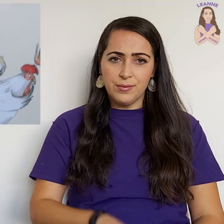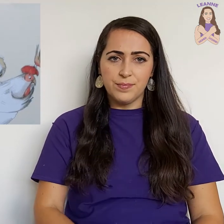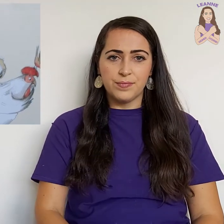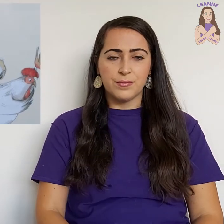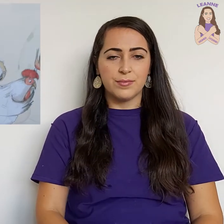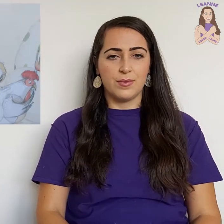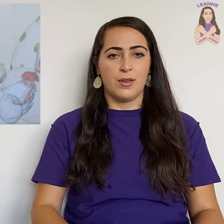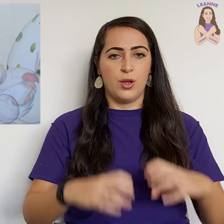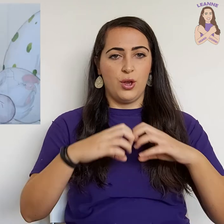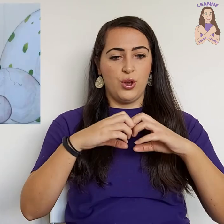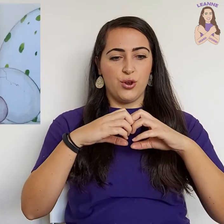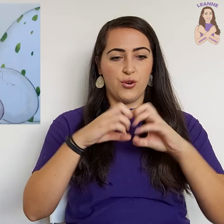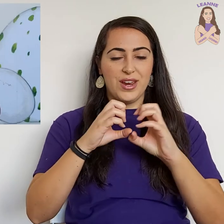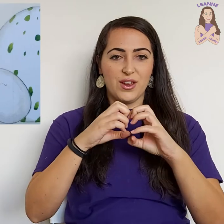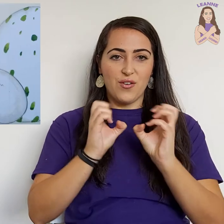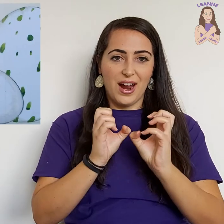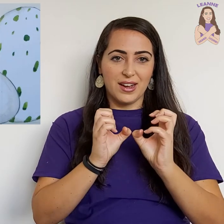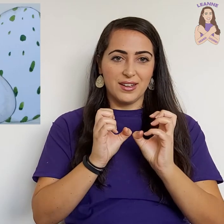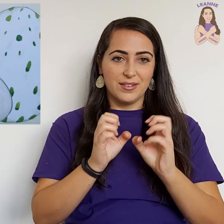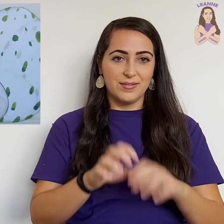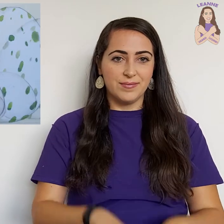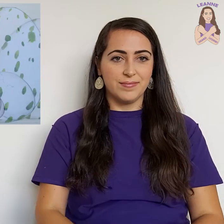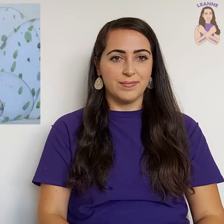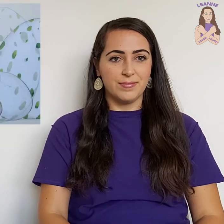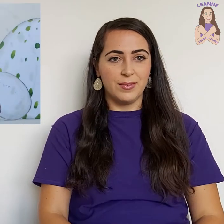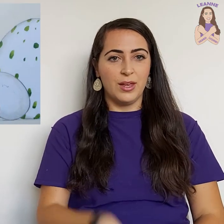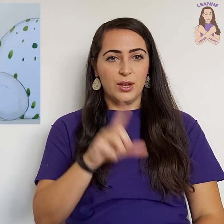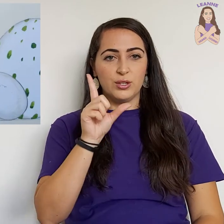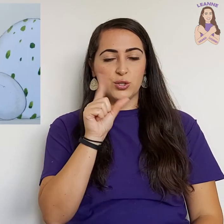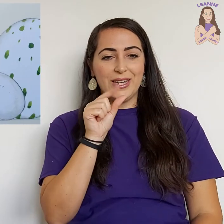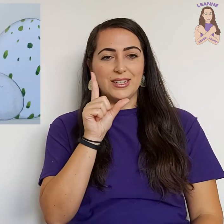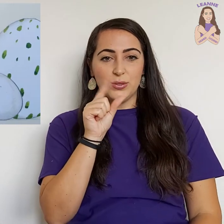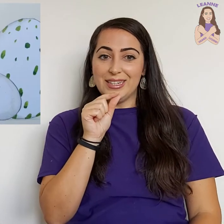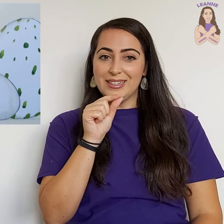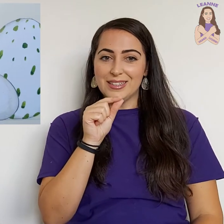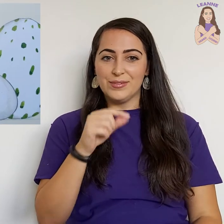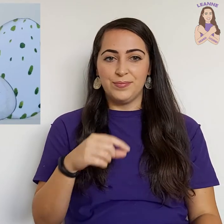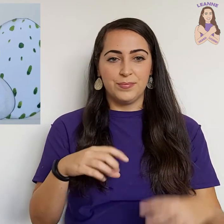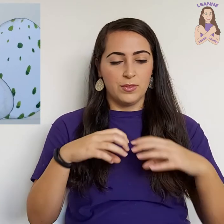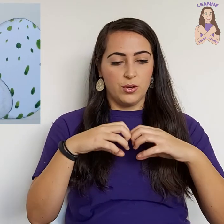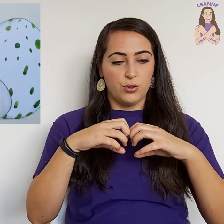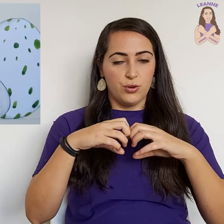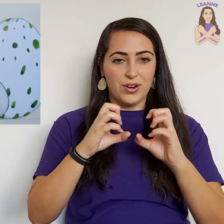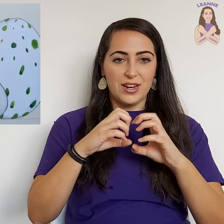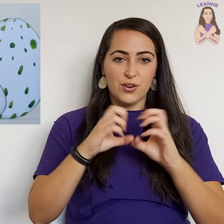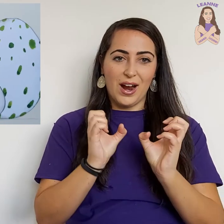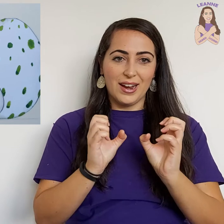Then... Creep, crack. Tweet, tweet. Creep, crack.